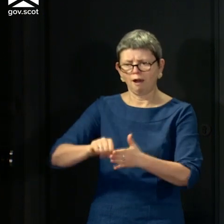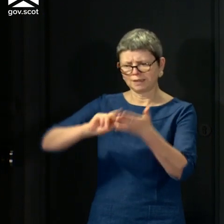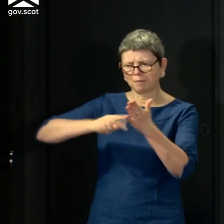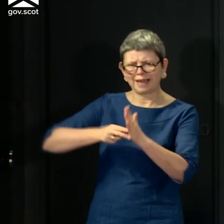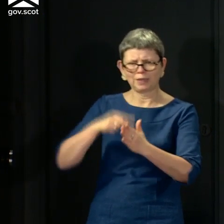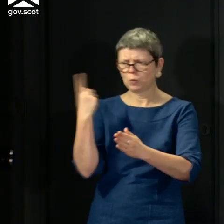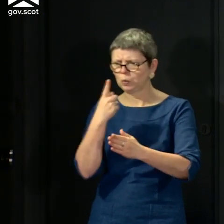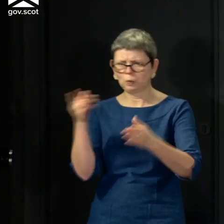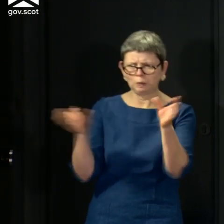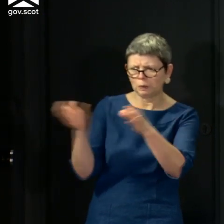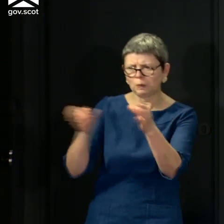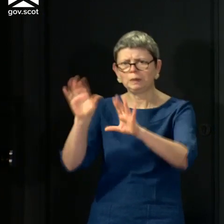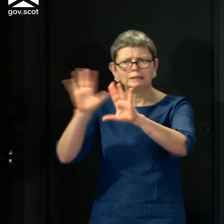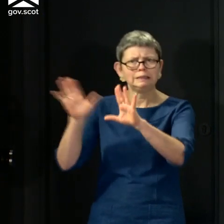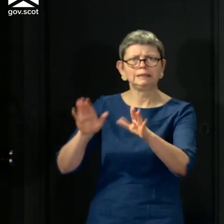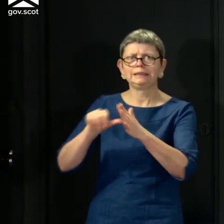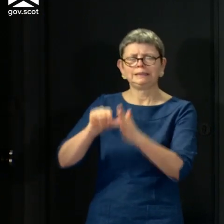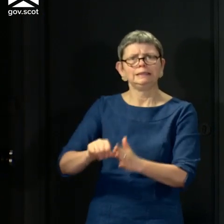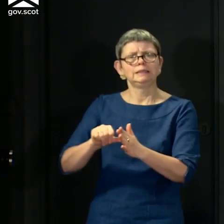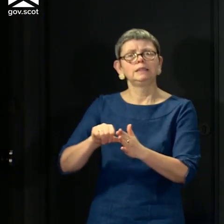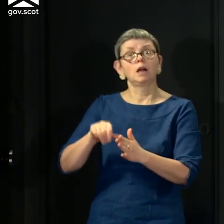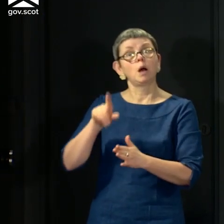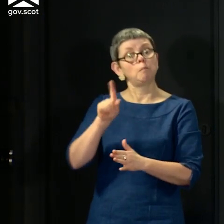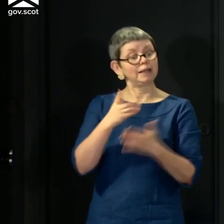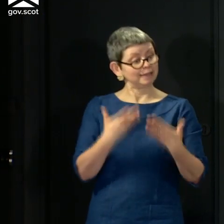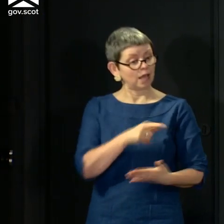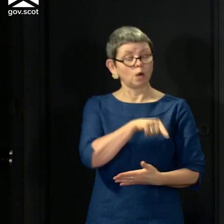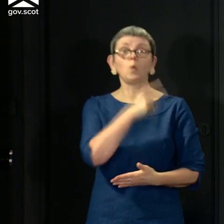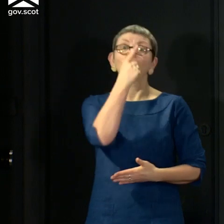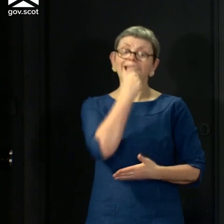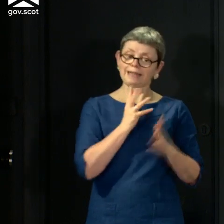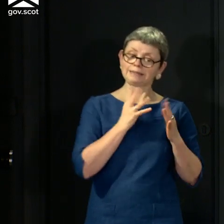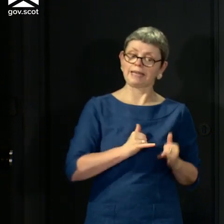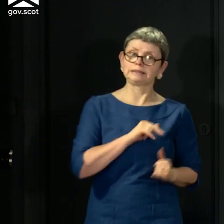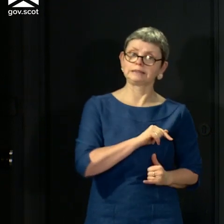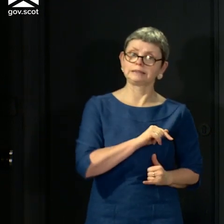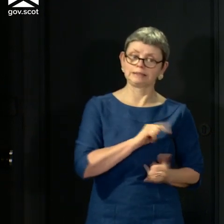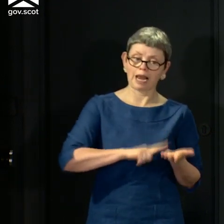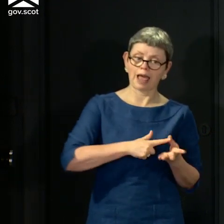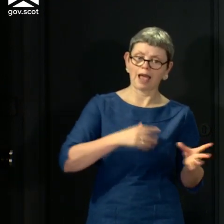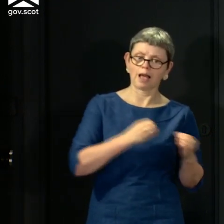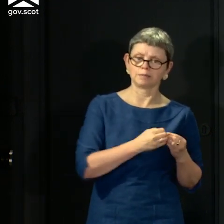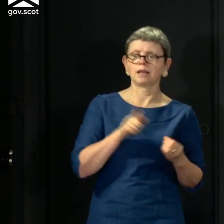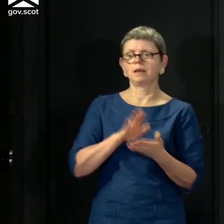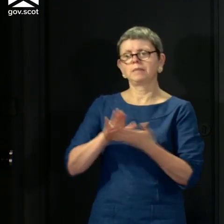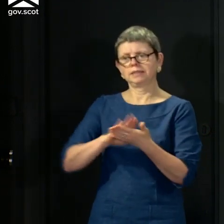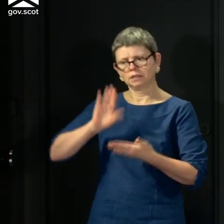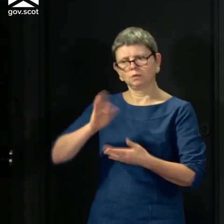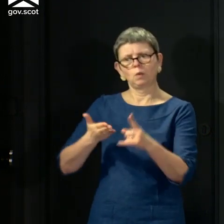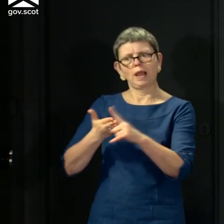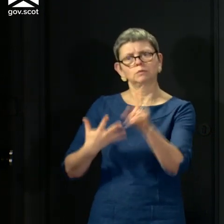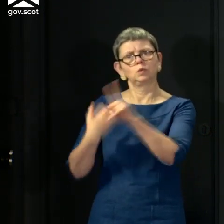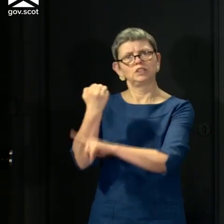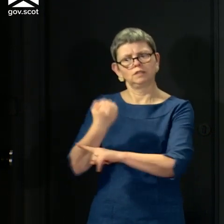requirements. But now that we have the increasing testing capacity that I've set out today, we will make this happen as swiftly as practicable.